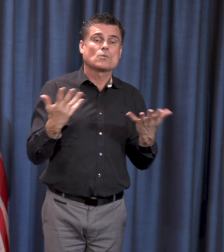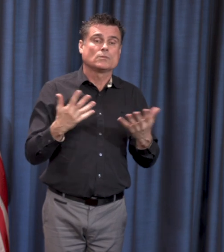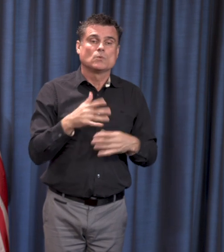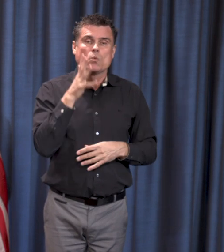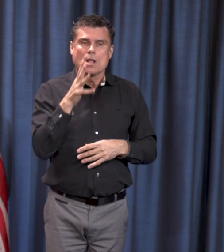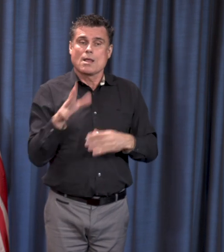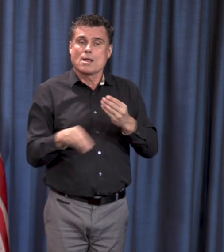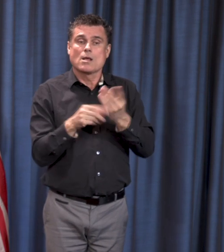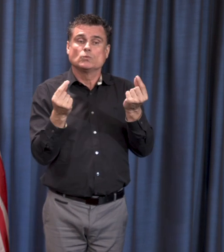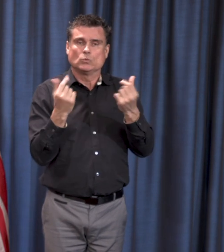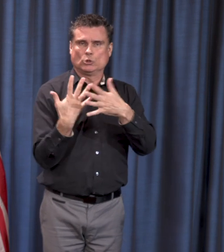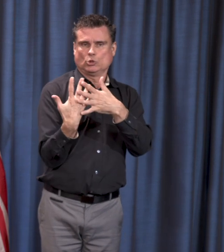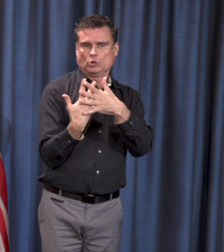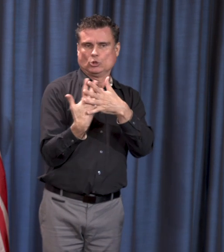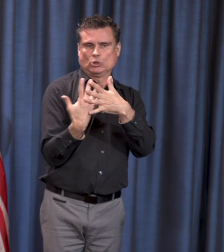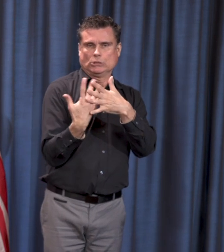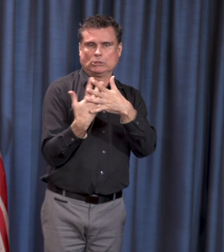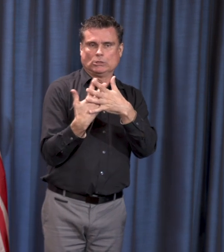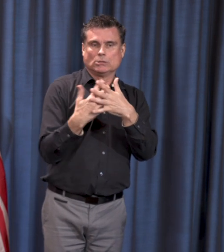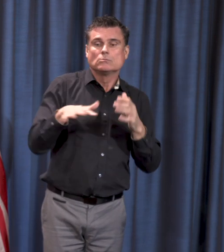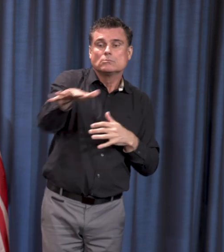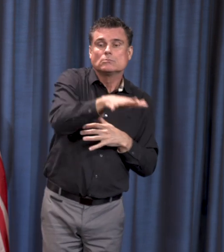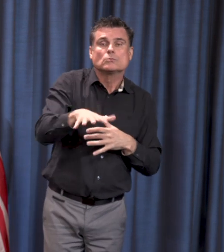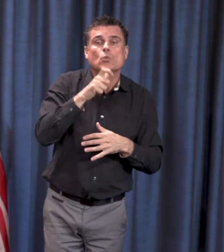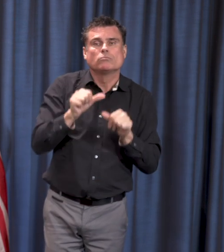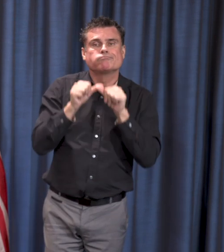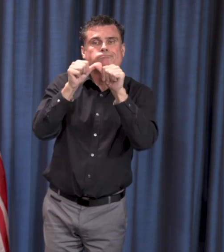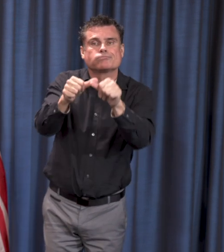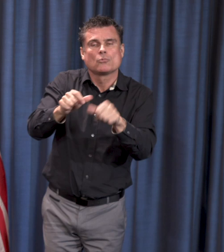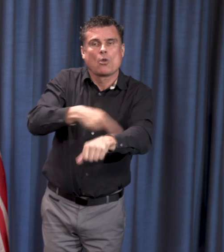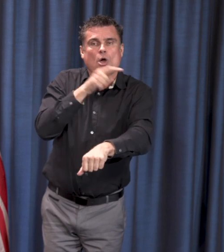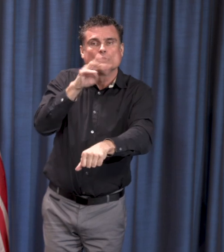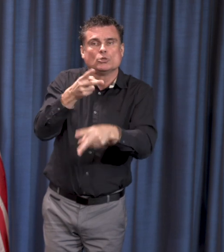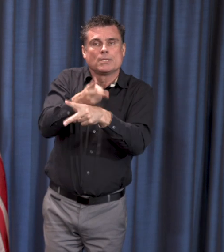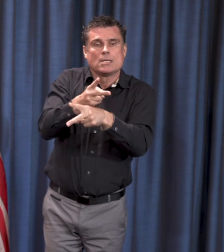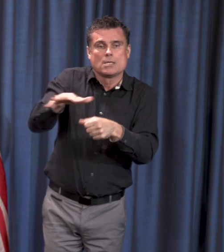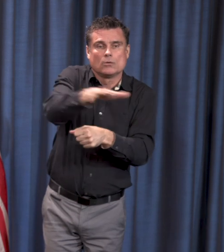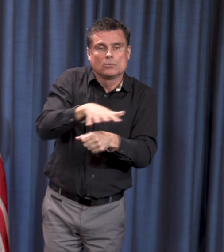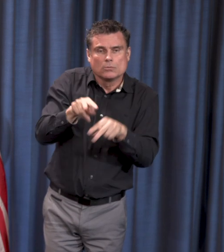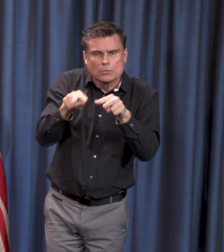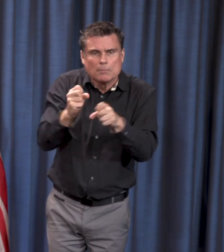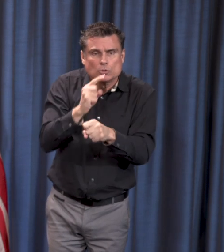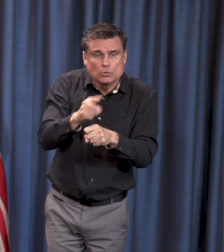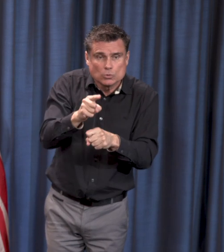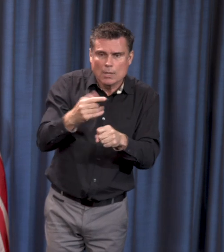providing clear guidance on the use of personal protective equipment to protect themselves, their colleagues and our patients.